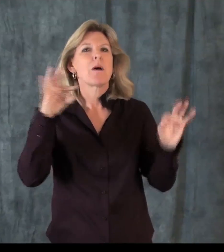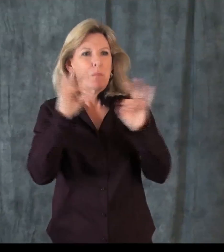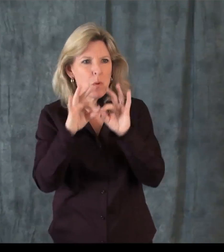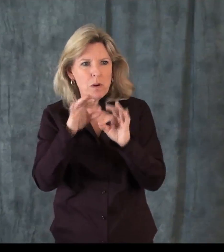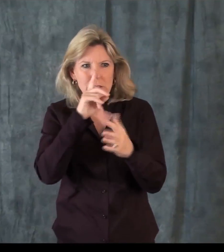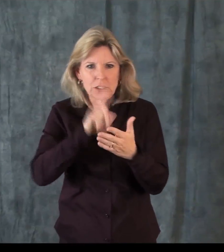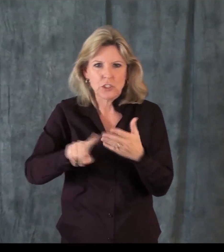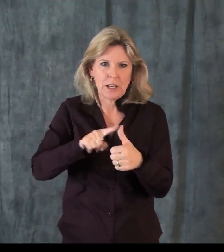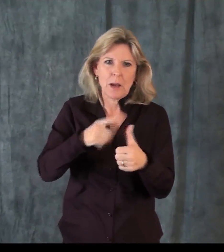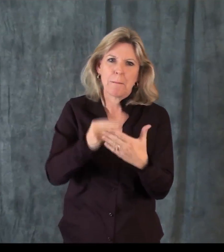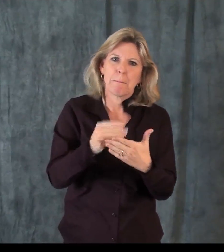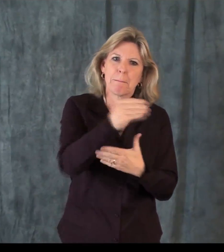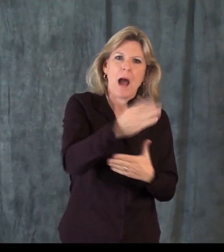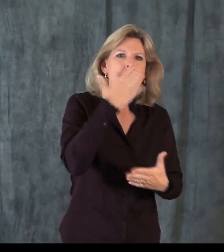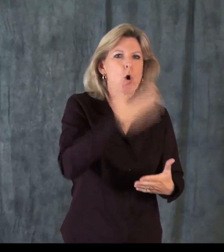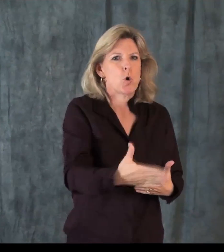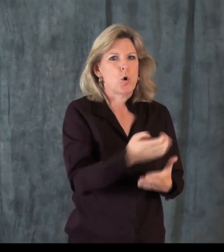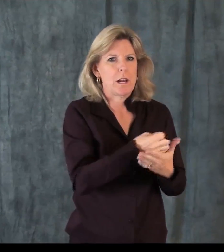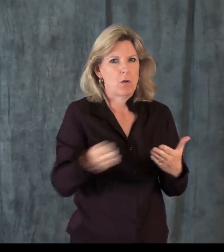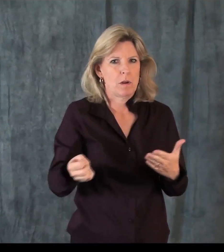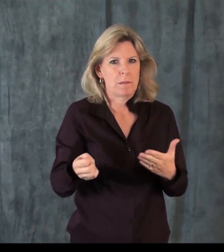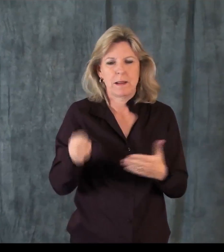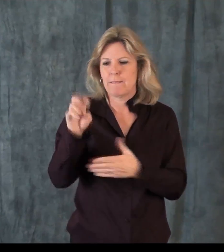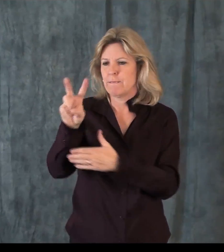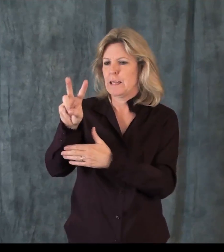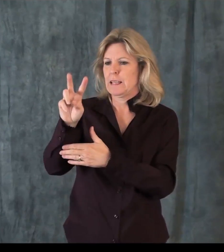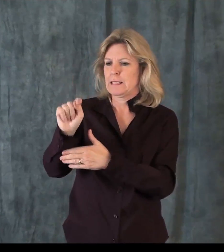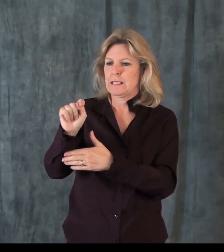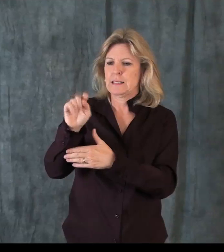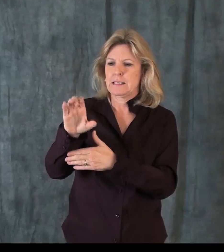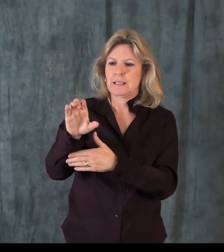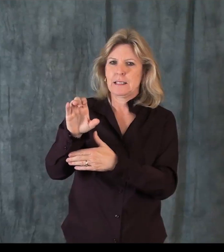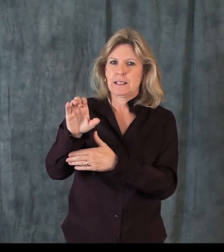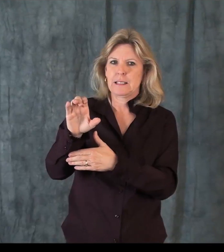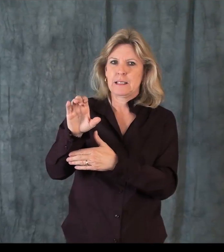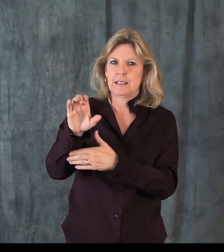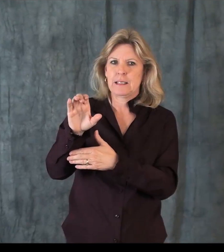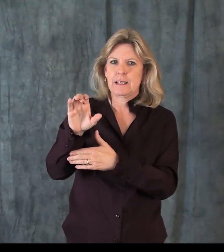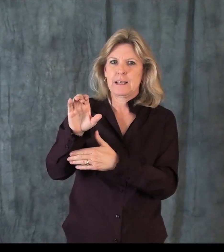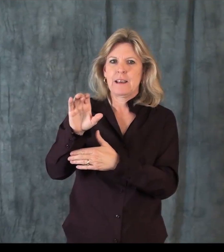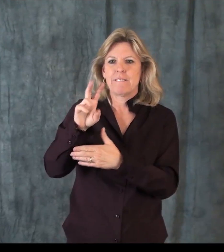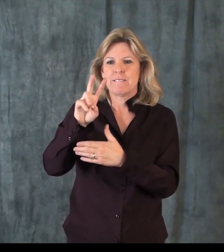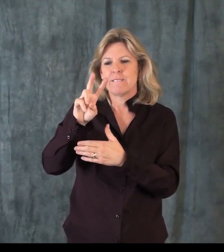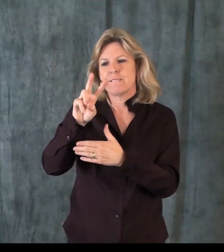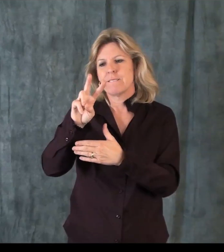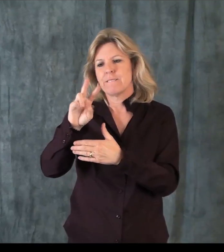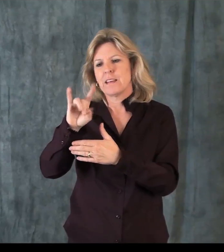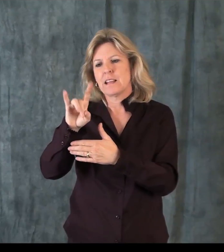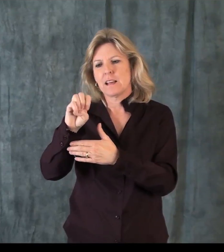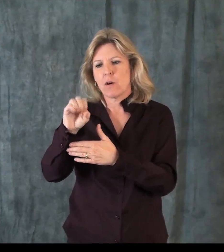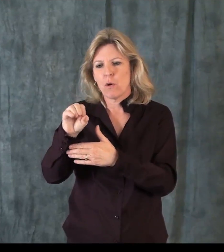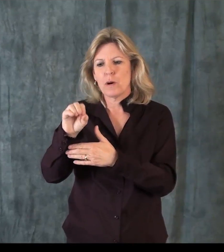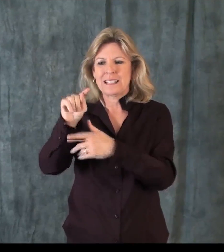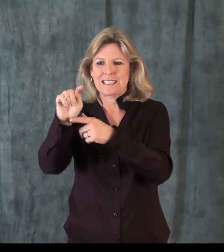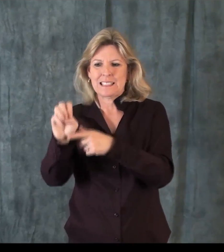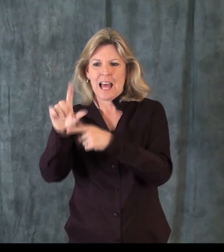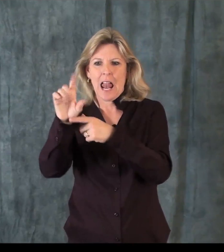of technology is most effective, but I do want to say it's important that you get very good quality equipment. VTC, the video